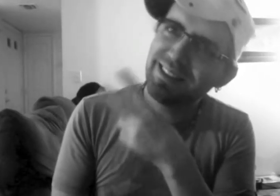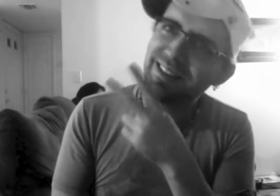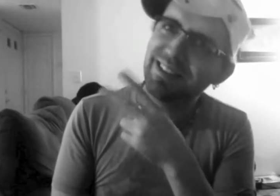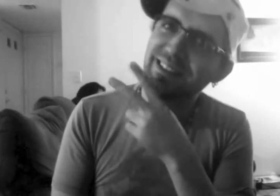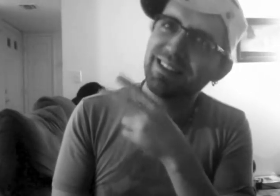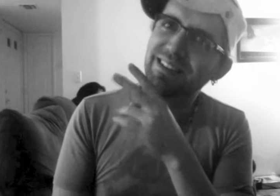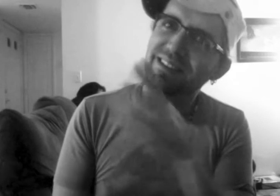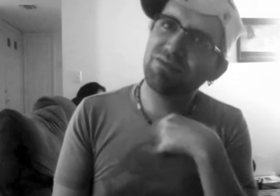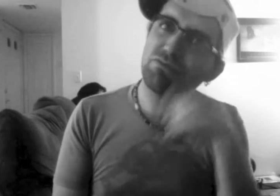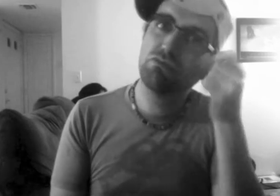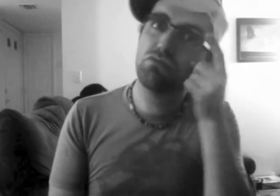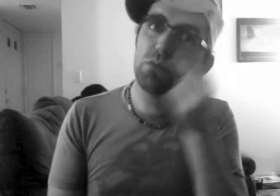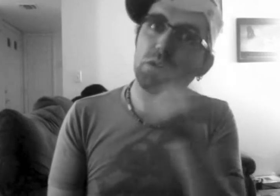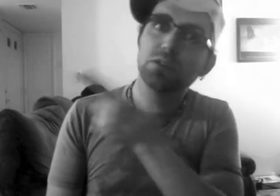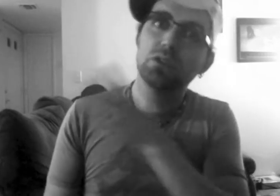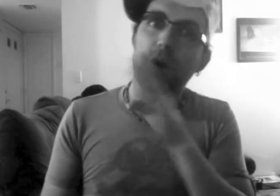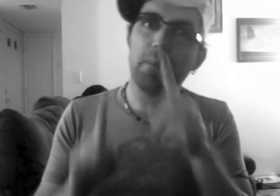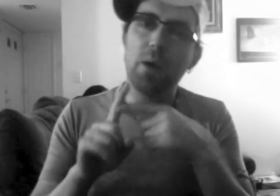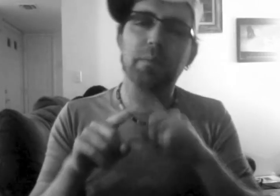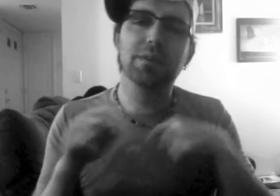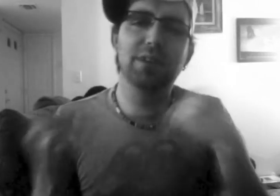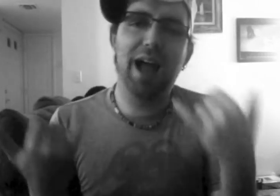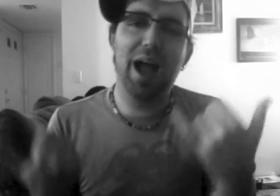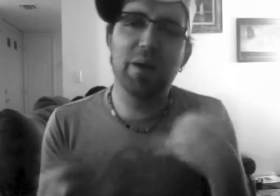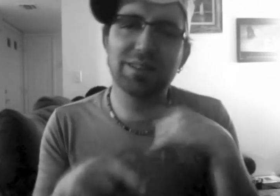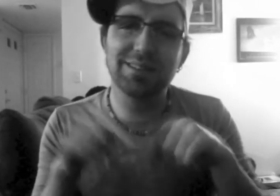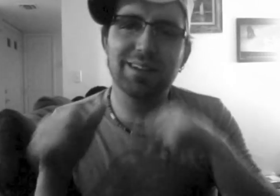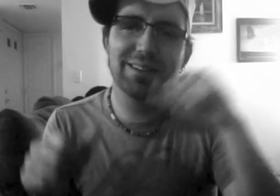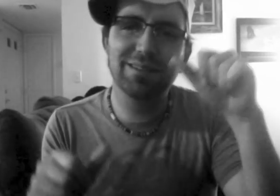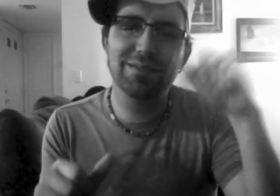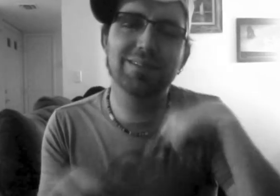They really hit me from the house. It's about five seconds away from that room. don't know. I don't